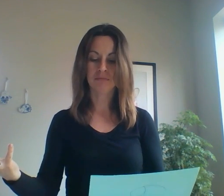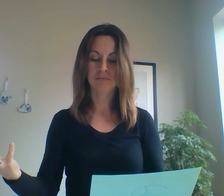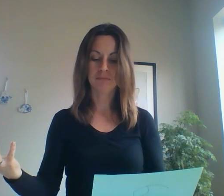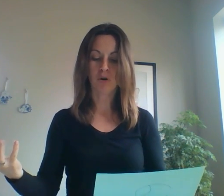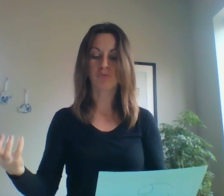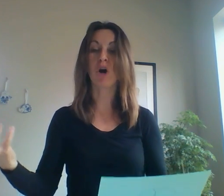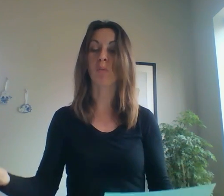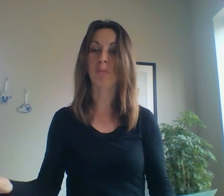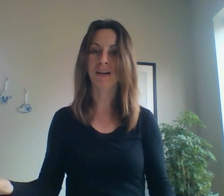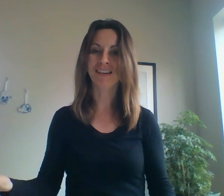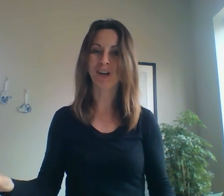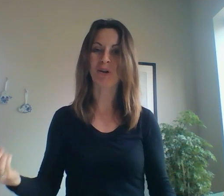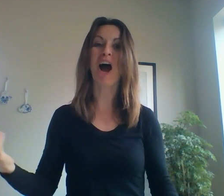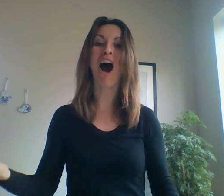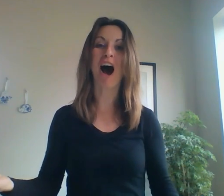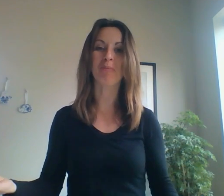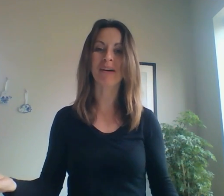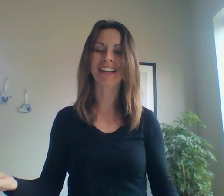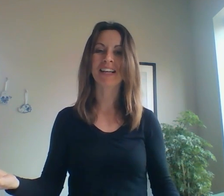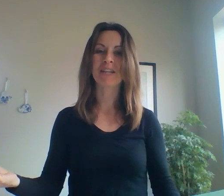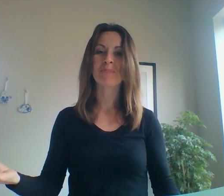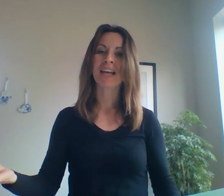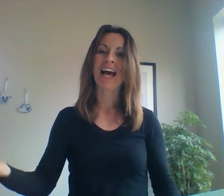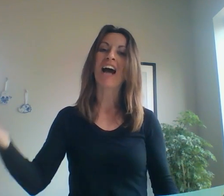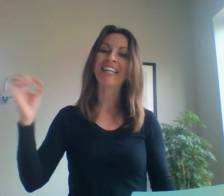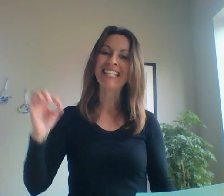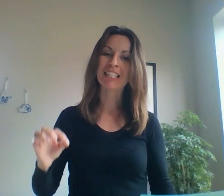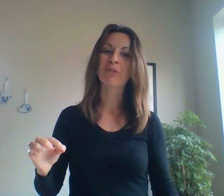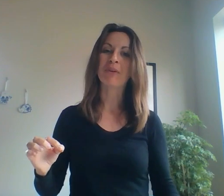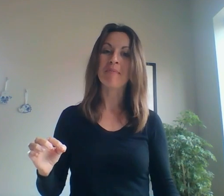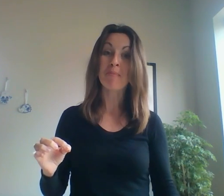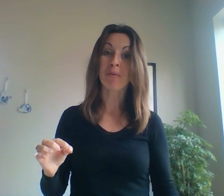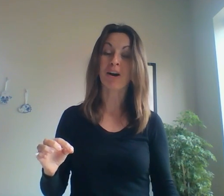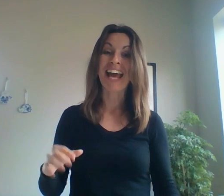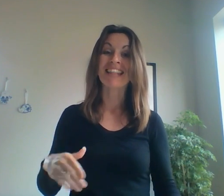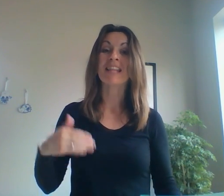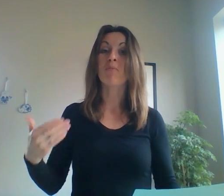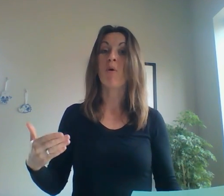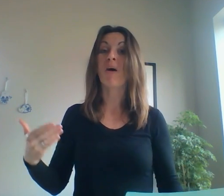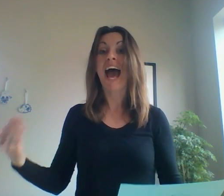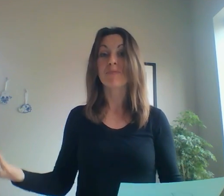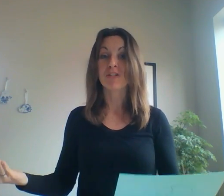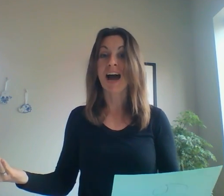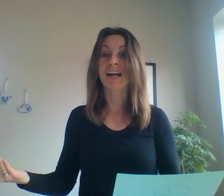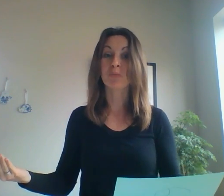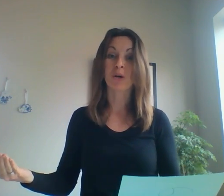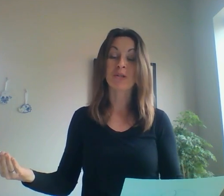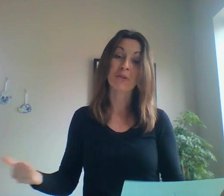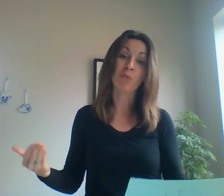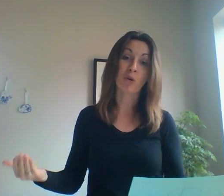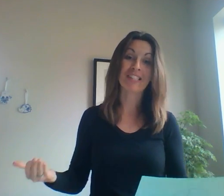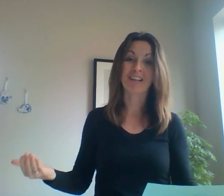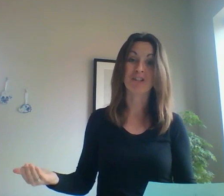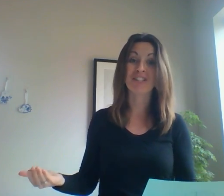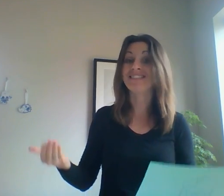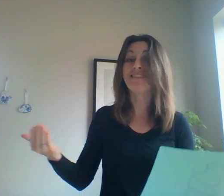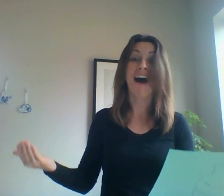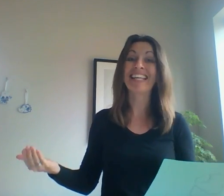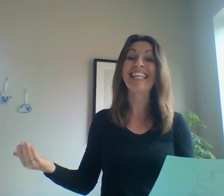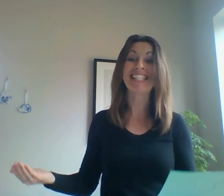rope or knob, are easier to remember than the more abstract words or the words that are just not easy